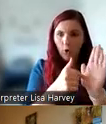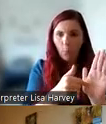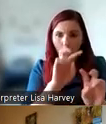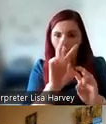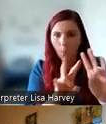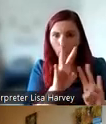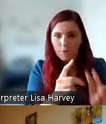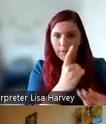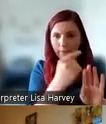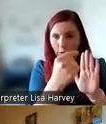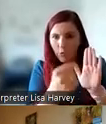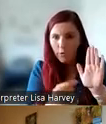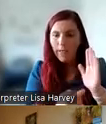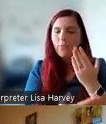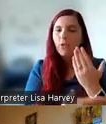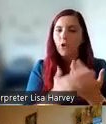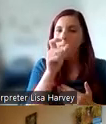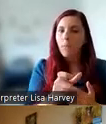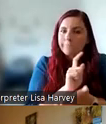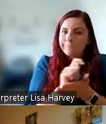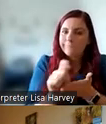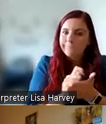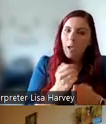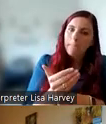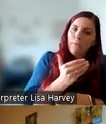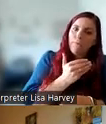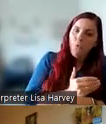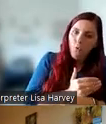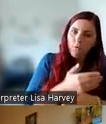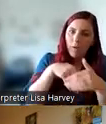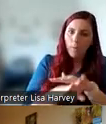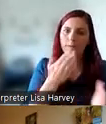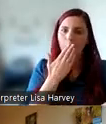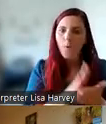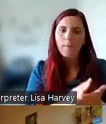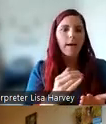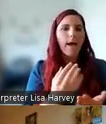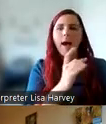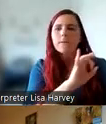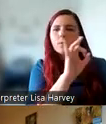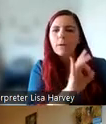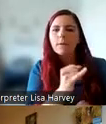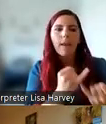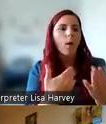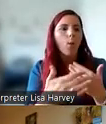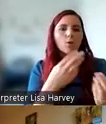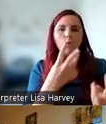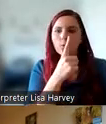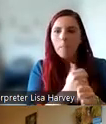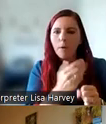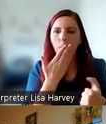that a young person would fill in before their appointment, usually in the waiting room. It asks questions like, what do you want to talk about in your clinic appointment today?